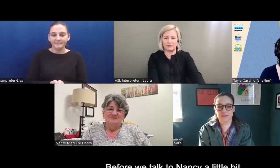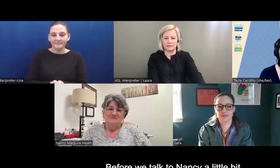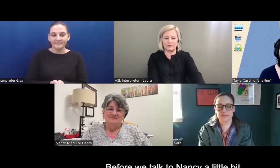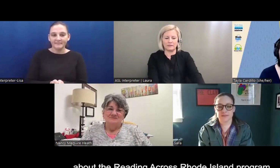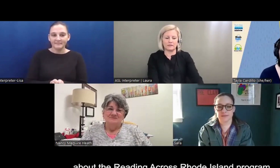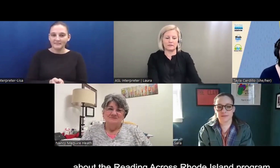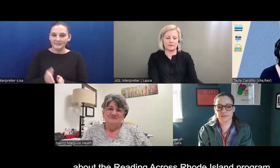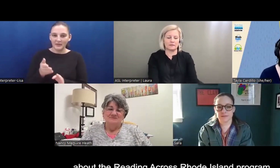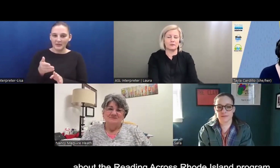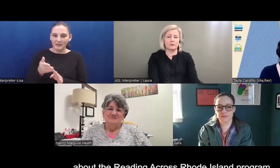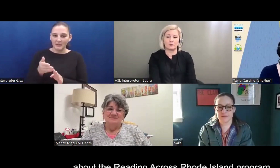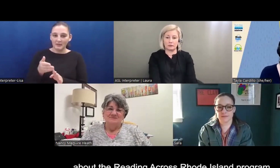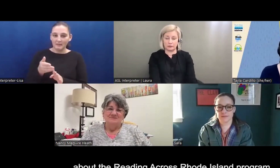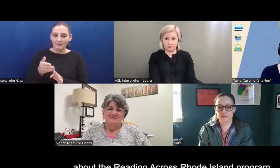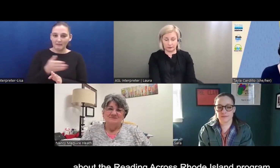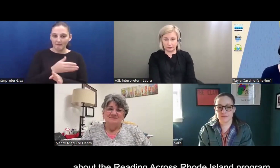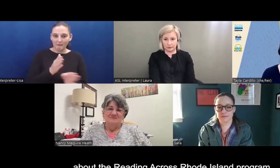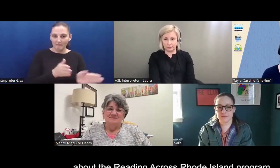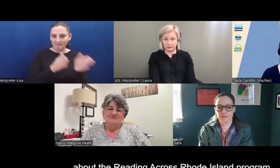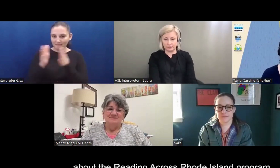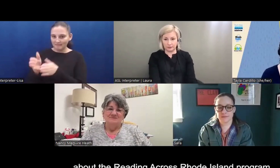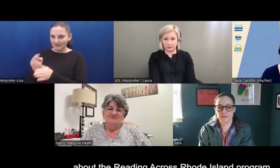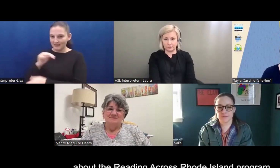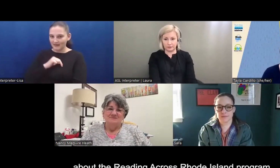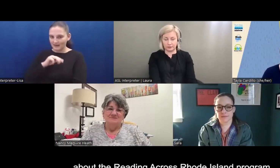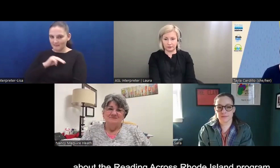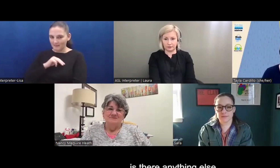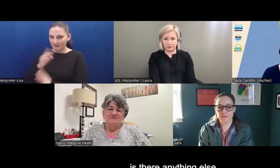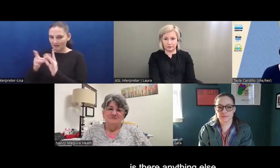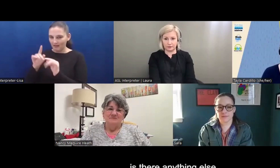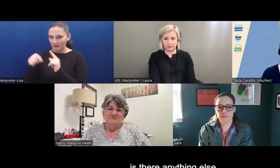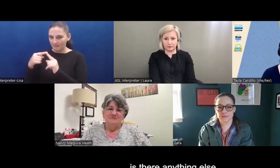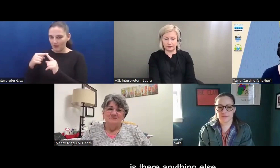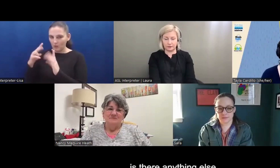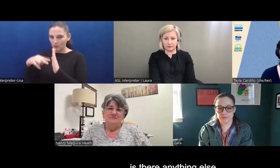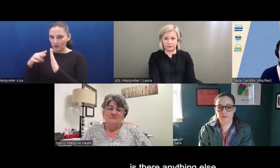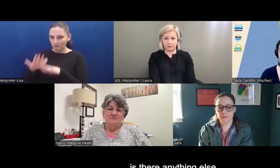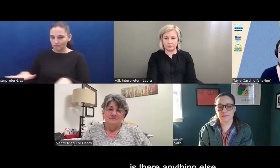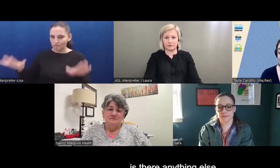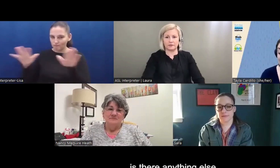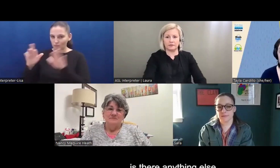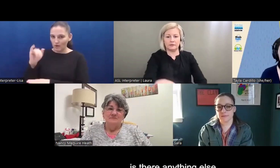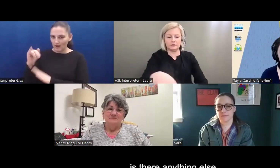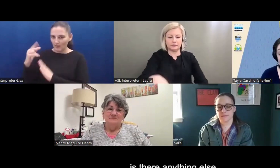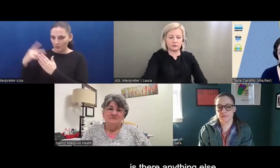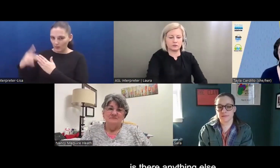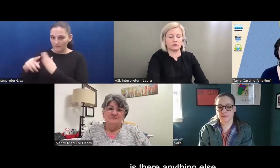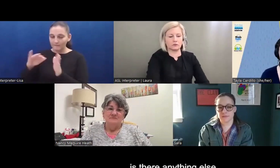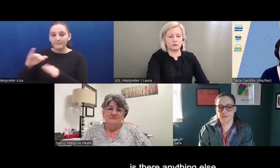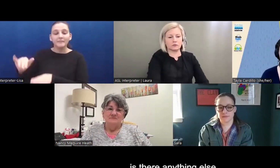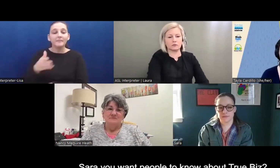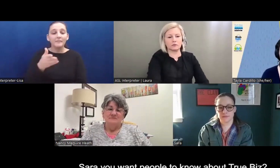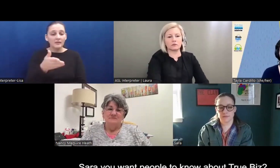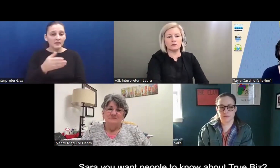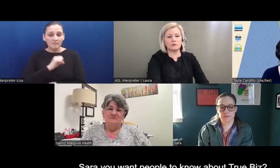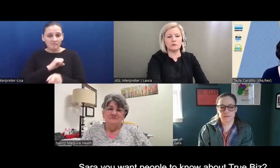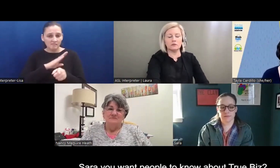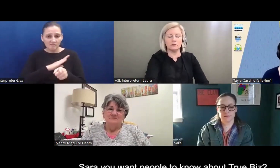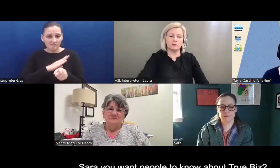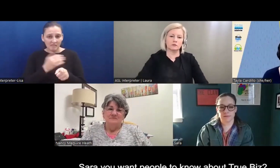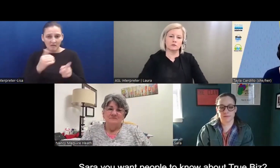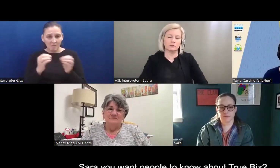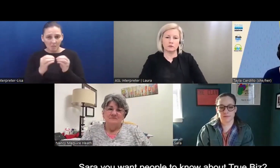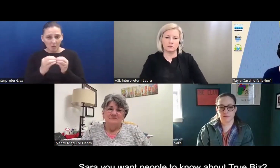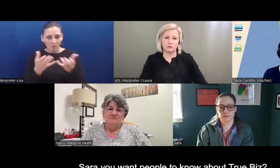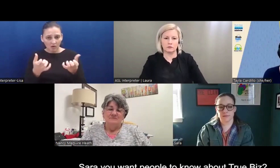before we talk to Nancy a little bit about the Reading Crossroad Island program, uh, is there anything else, Sarah, that you want